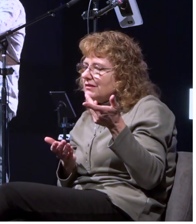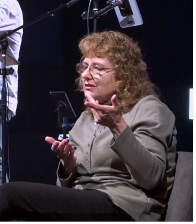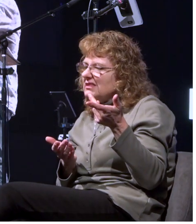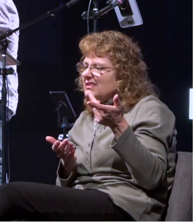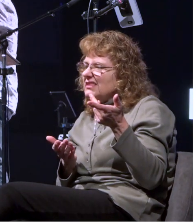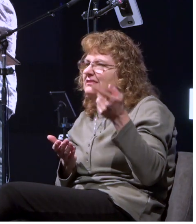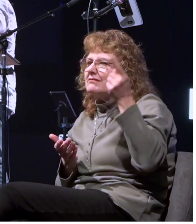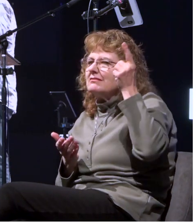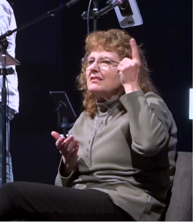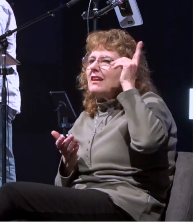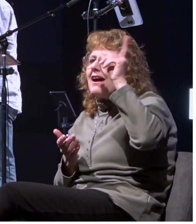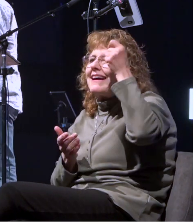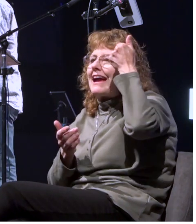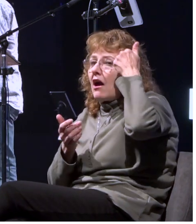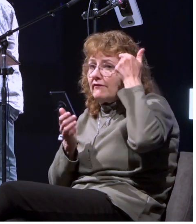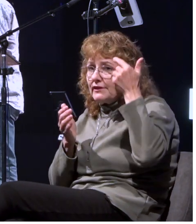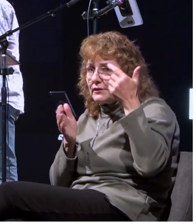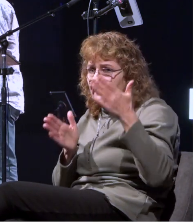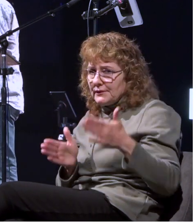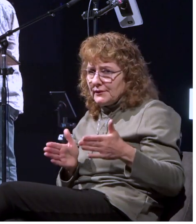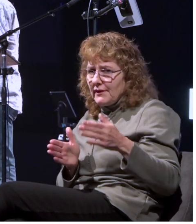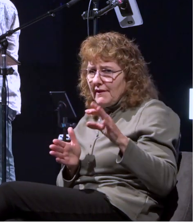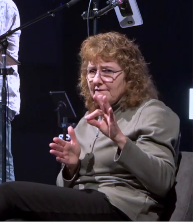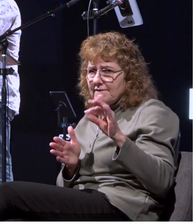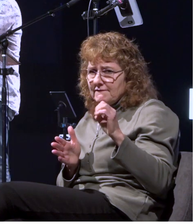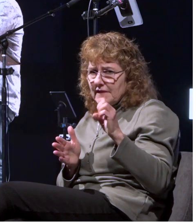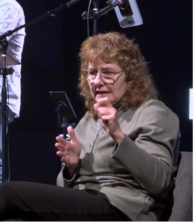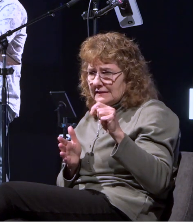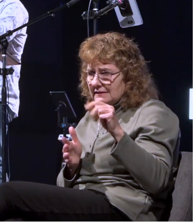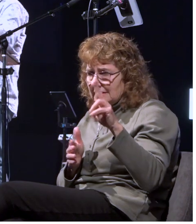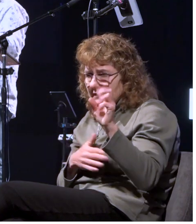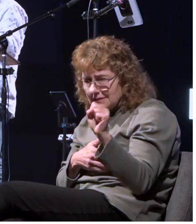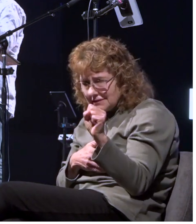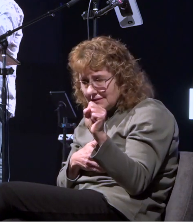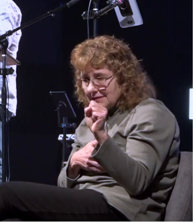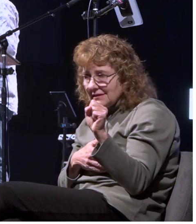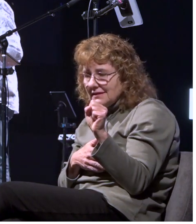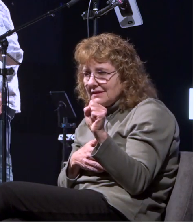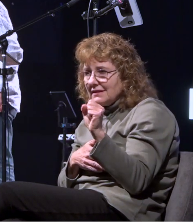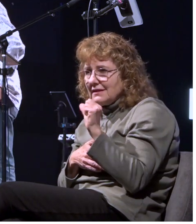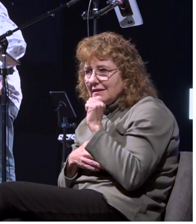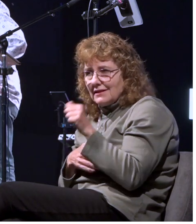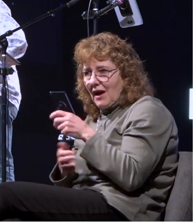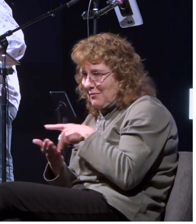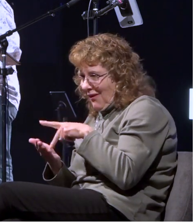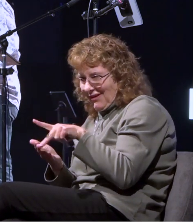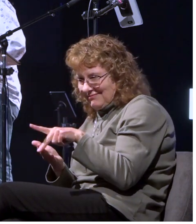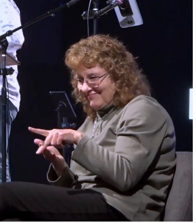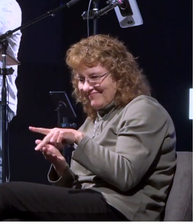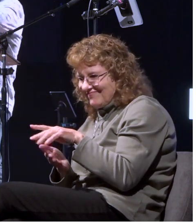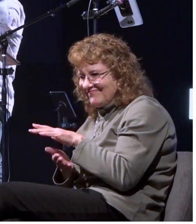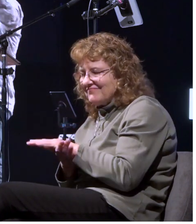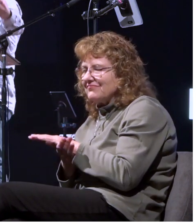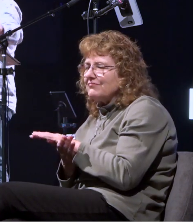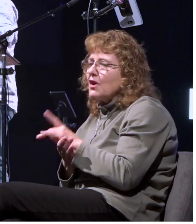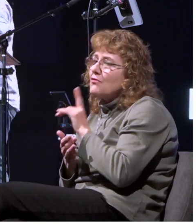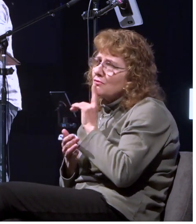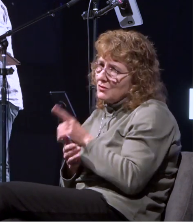of governor festus and not the determination of of paul but we know that it was even bigger